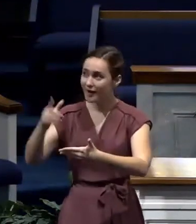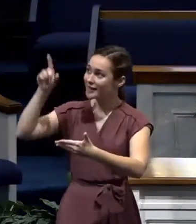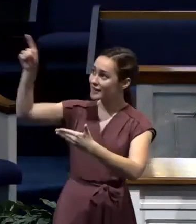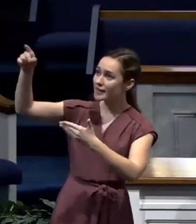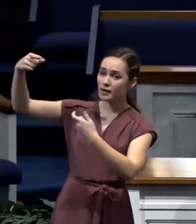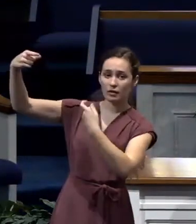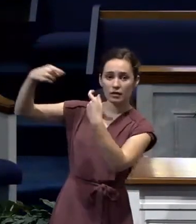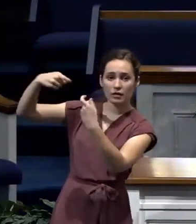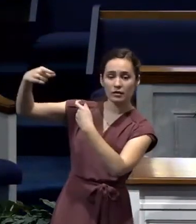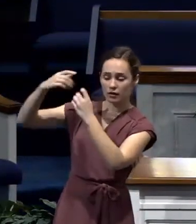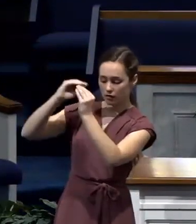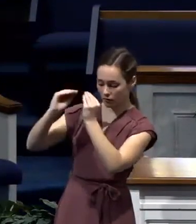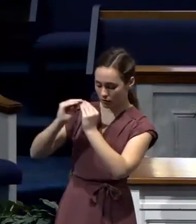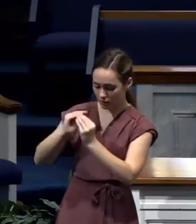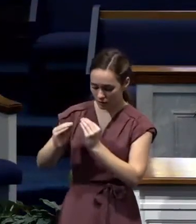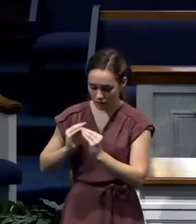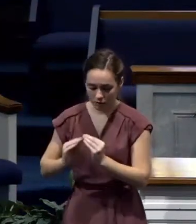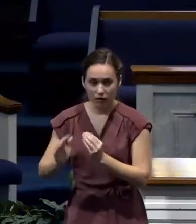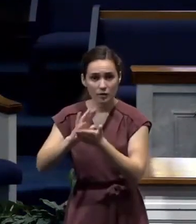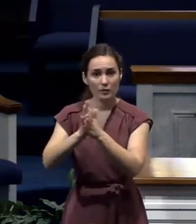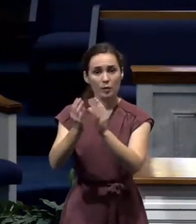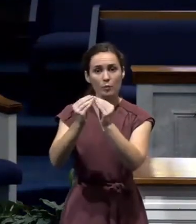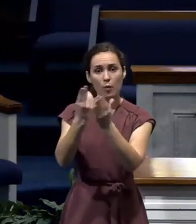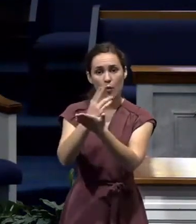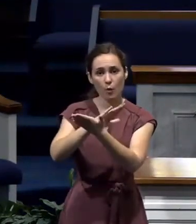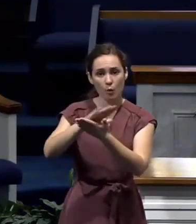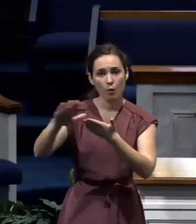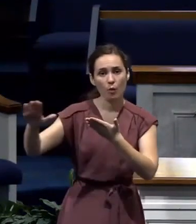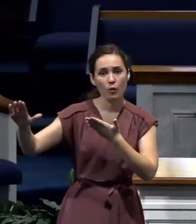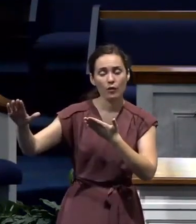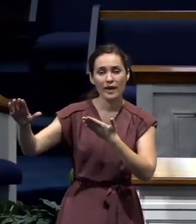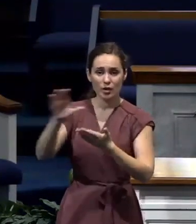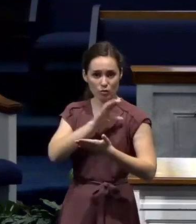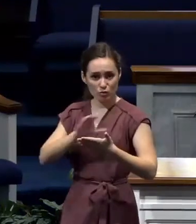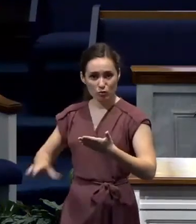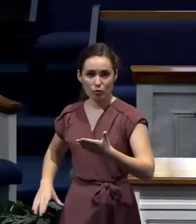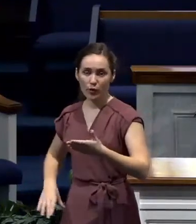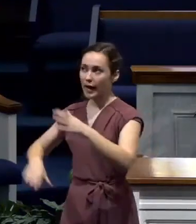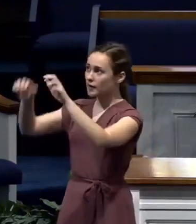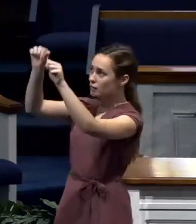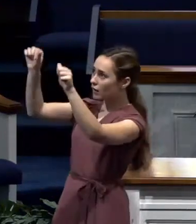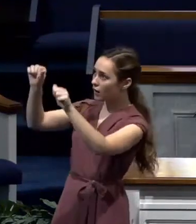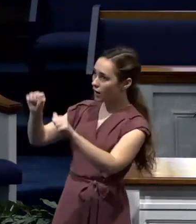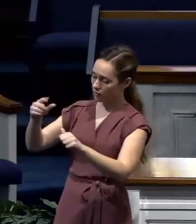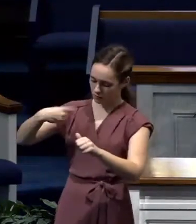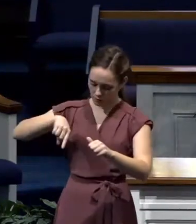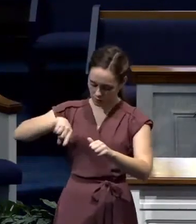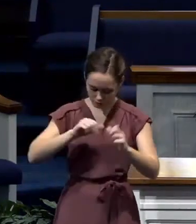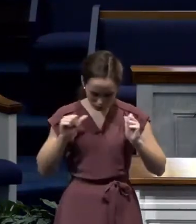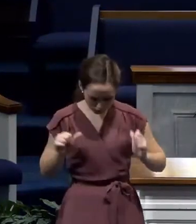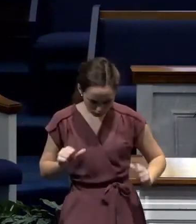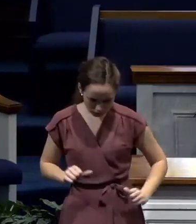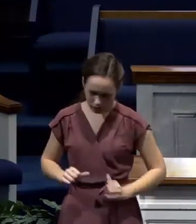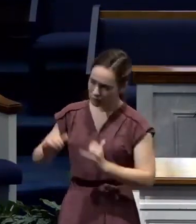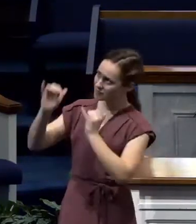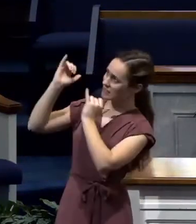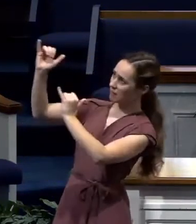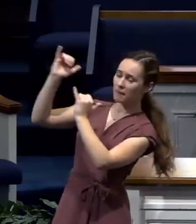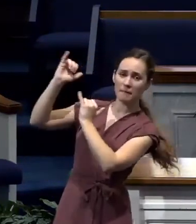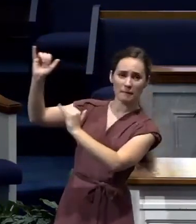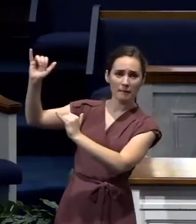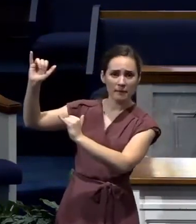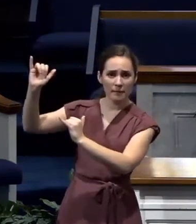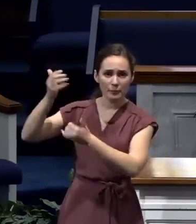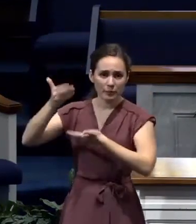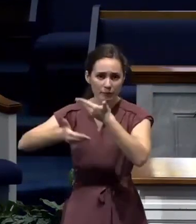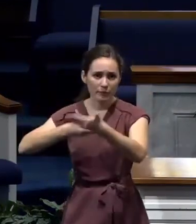conforming us to the image of Christ. That's what Paul's talking about. You see, it's been